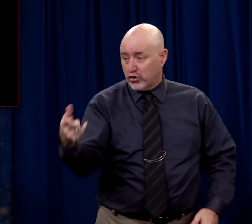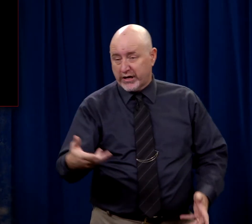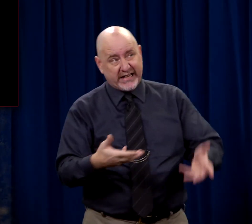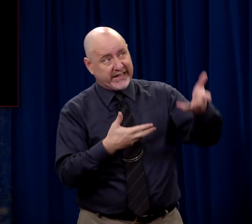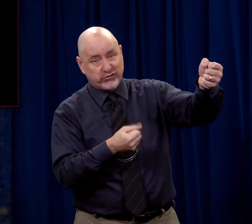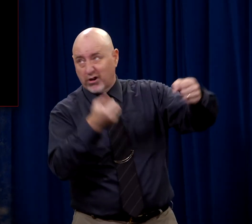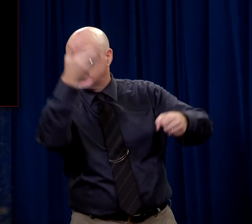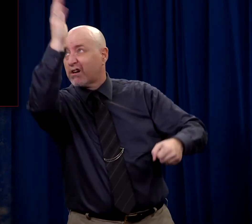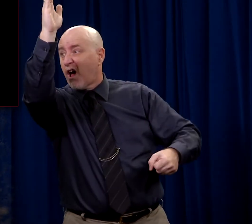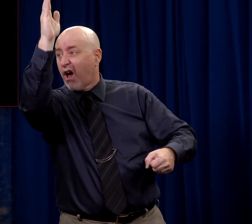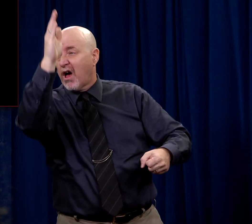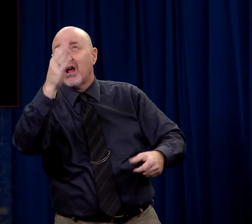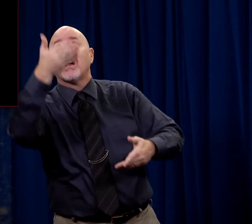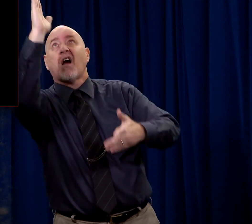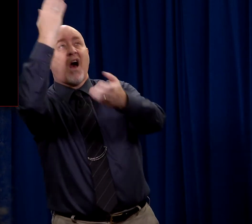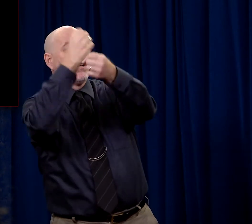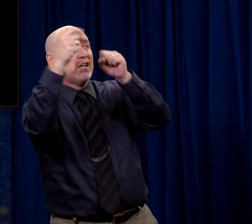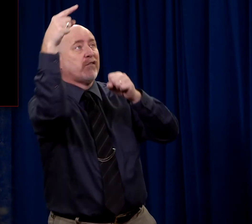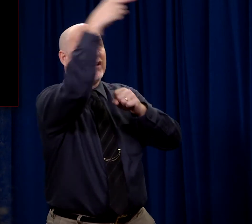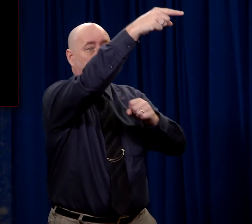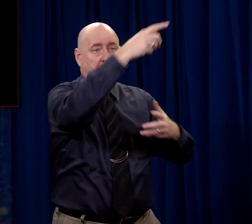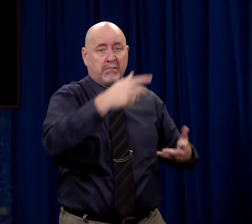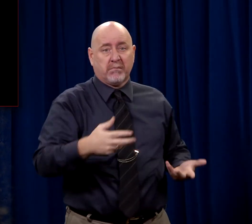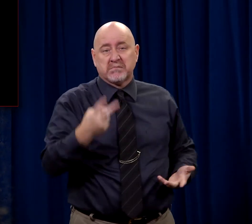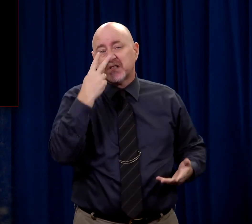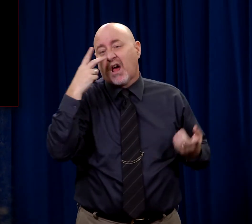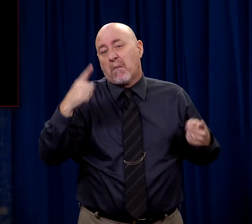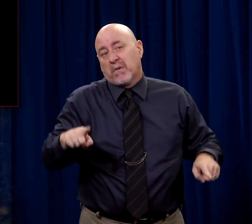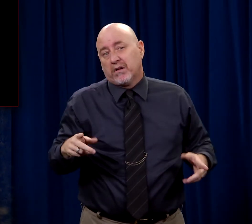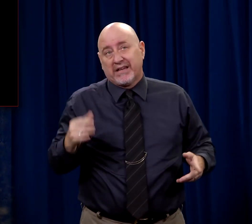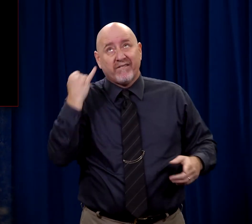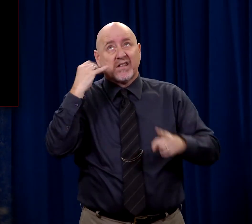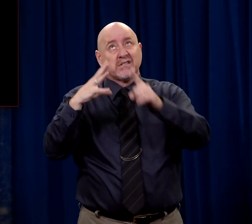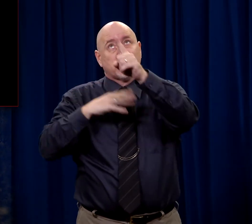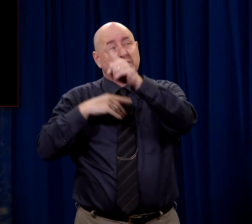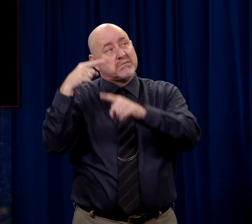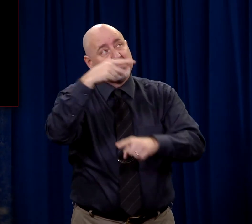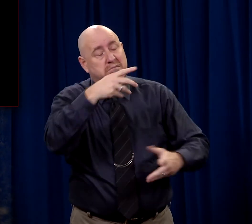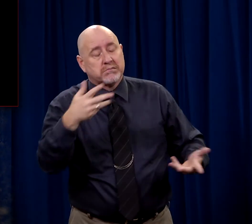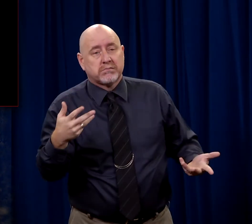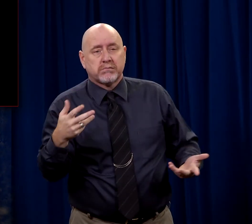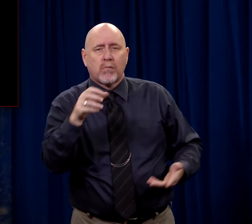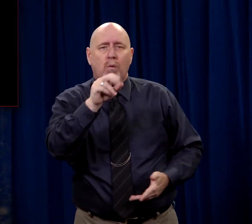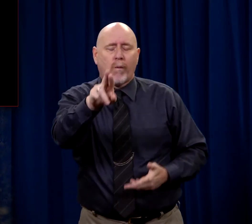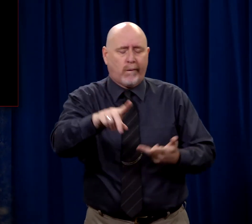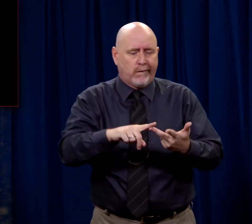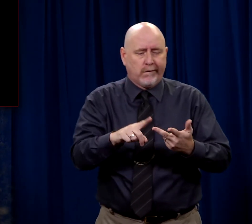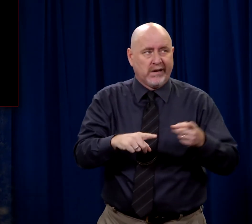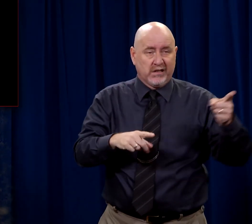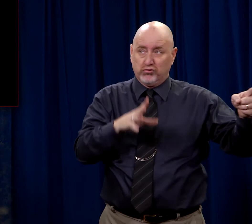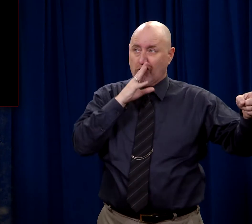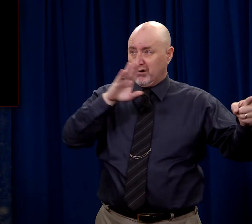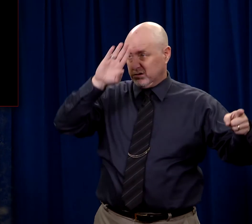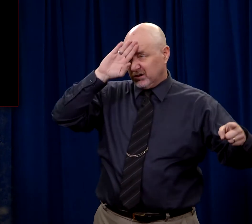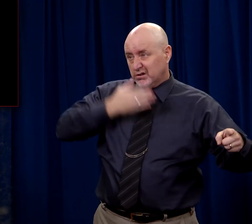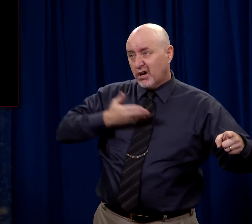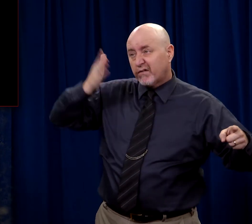He trusted in God, let Him deliver Him now if He'll have Him. For He said, I'm the Son of